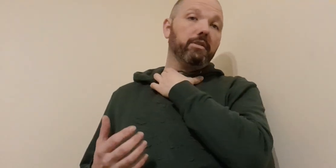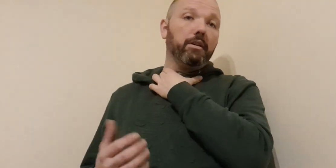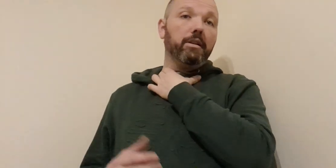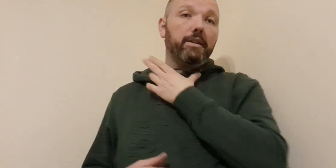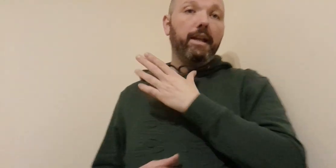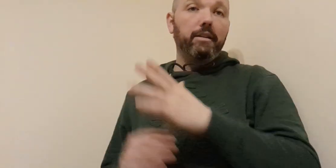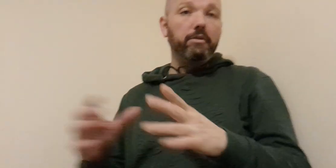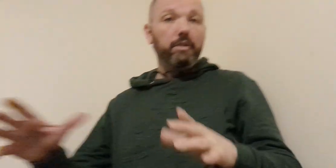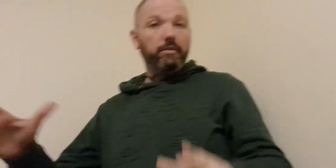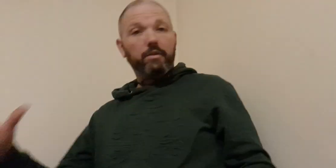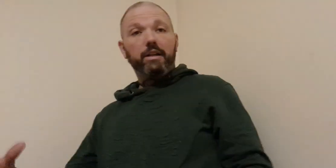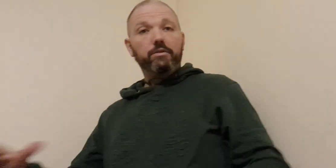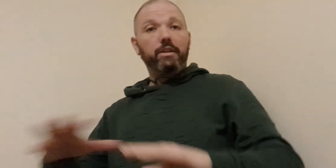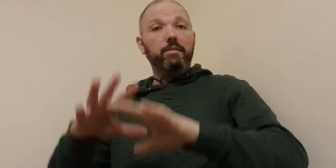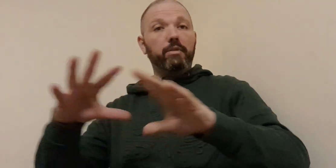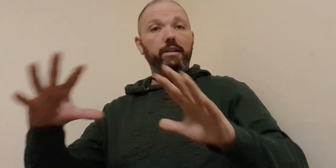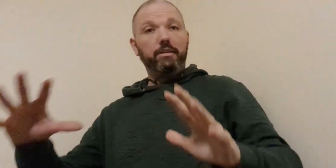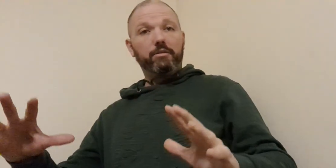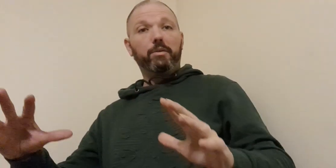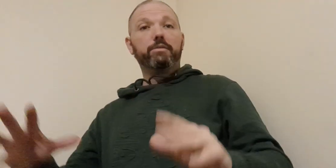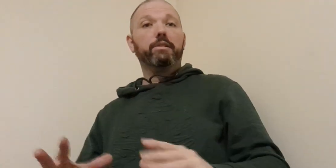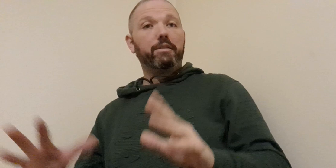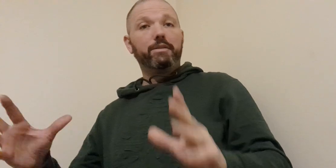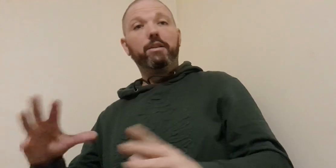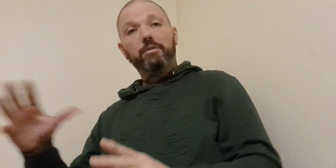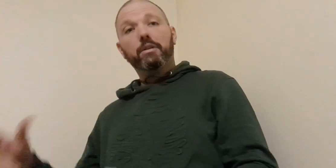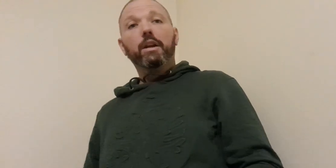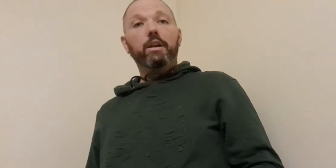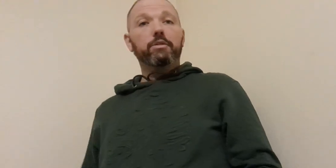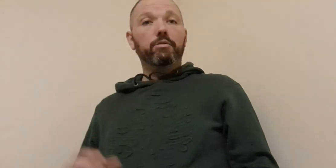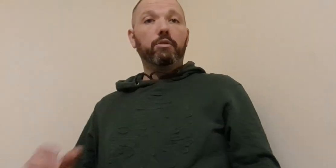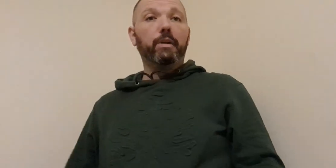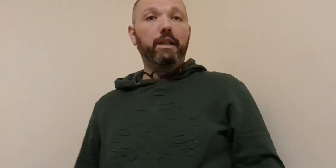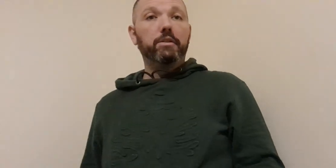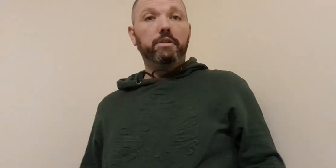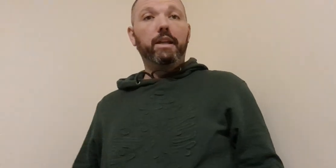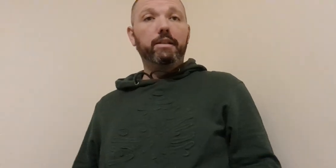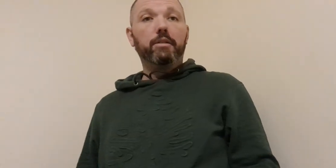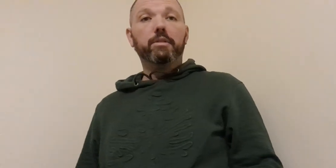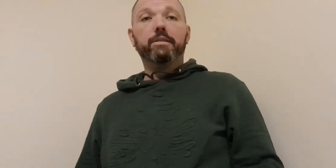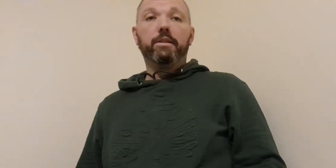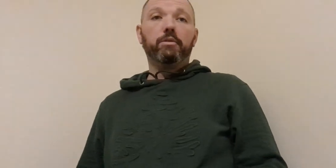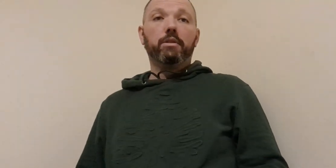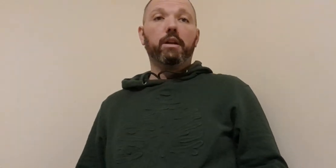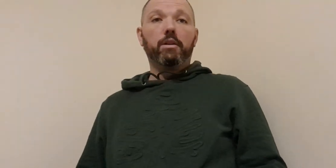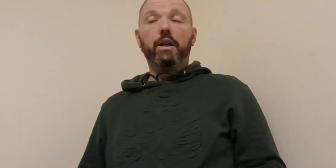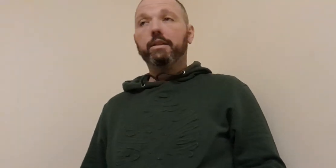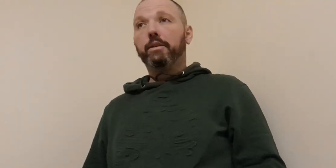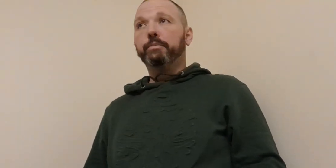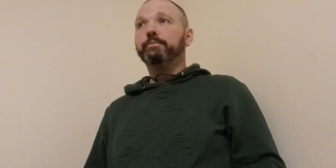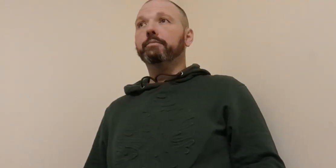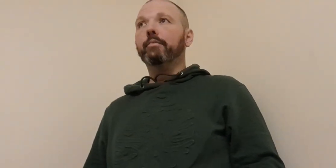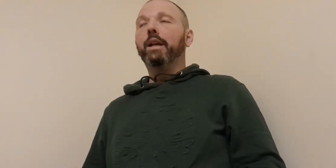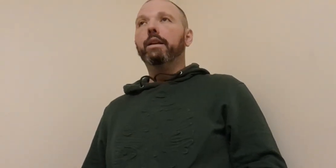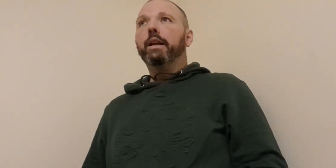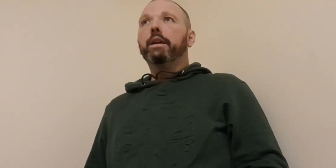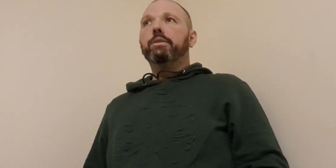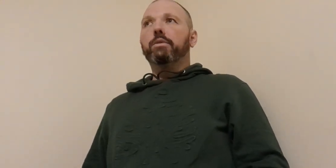or the neck like go if you're kind of trying to bring like the person like go down or do a quick like or take down or knock down so